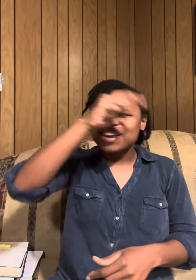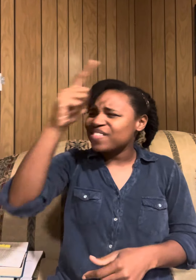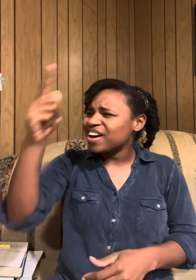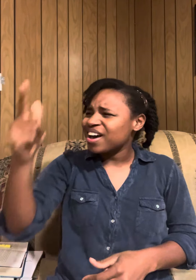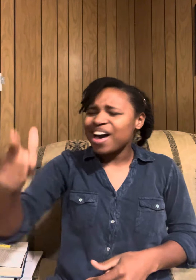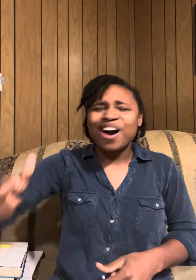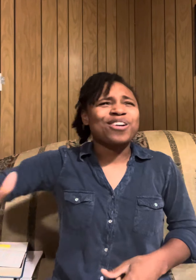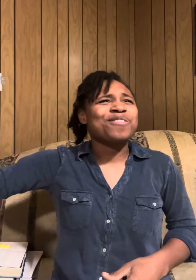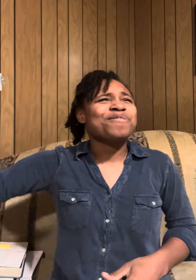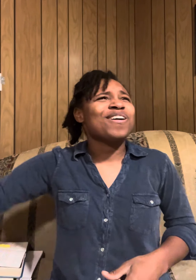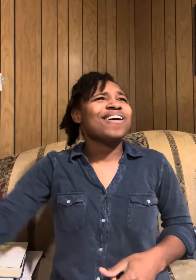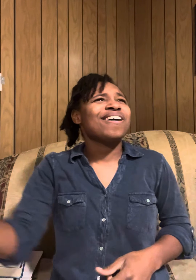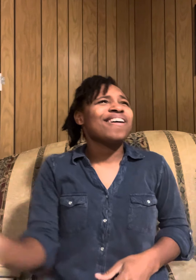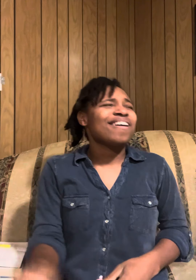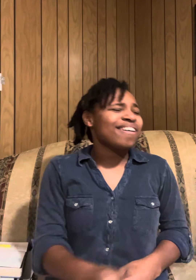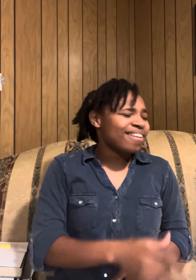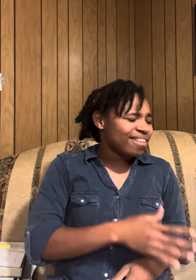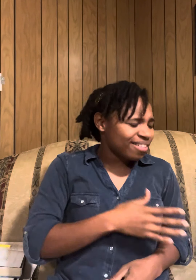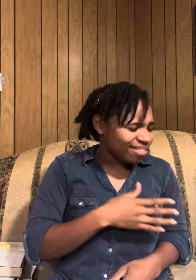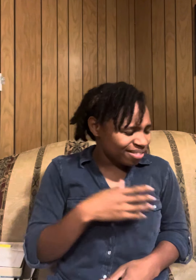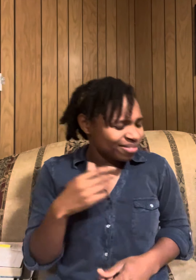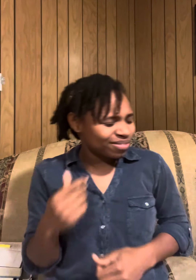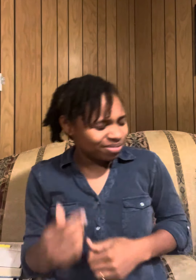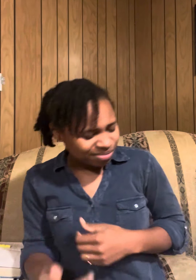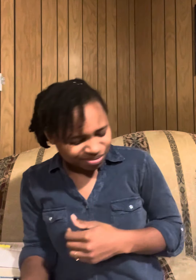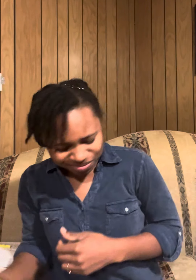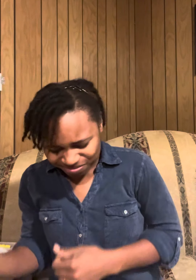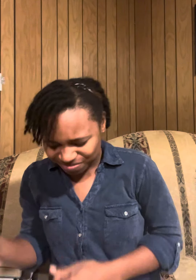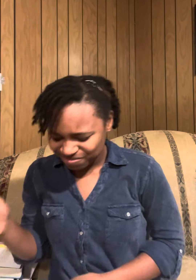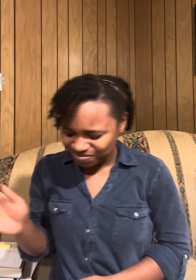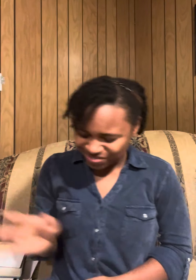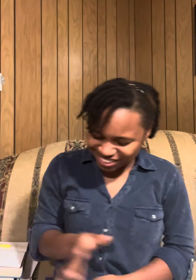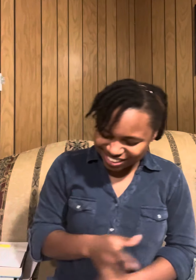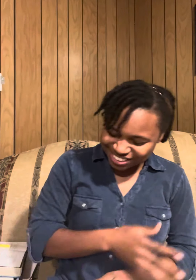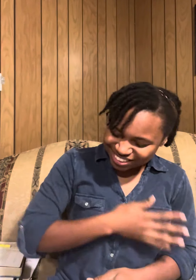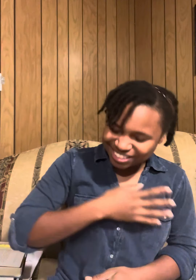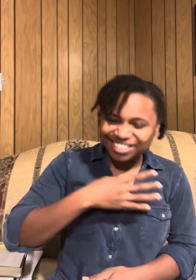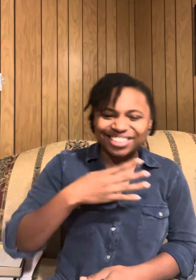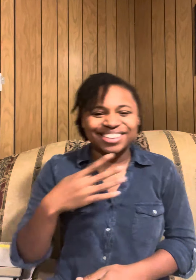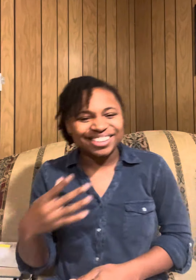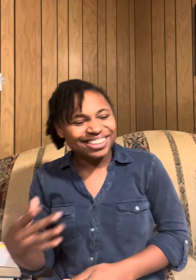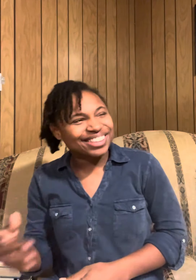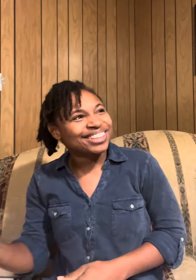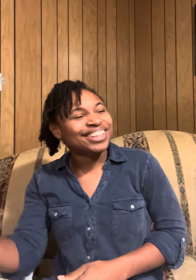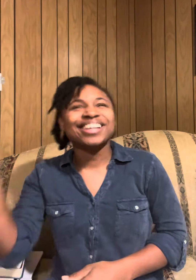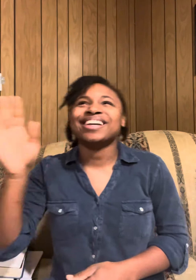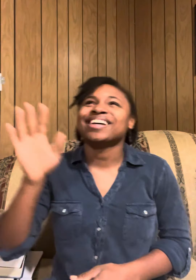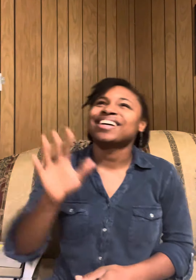even count them all I can't